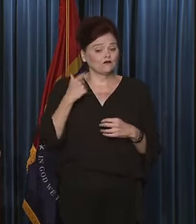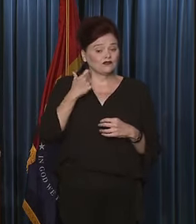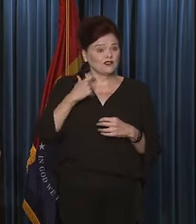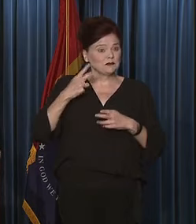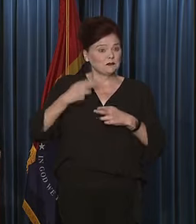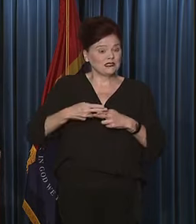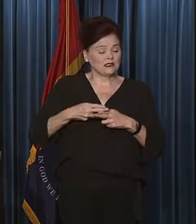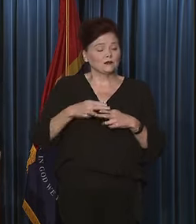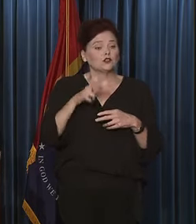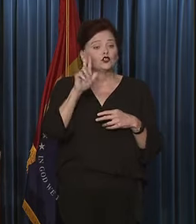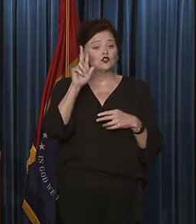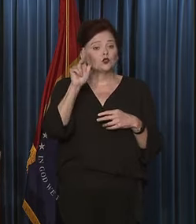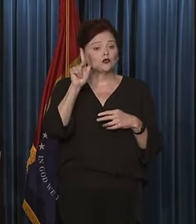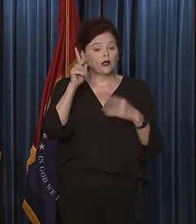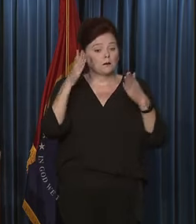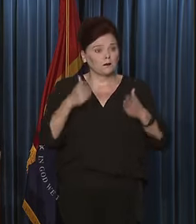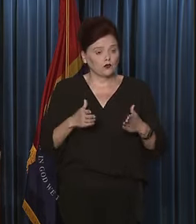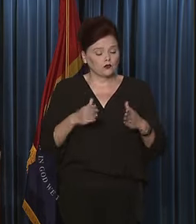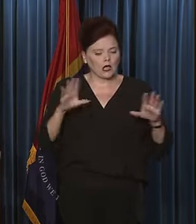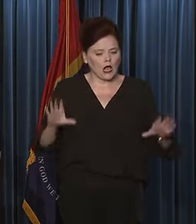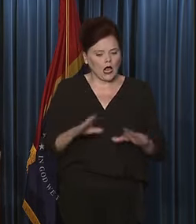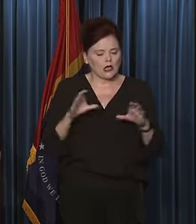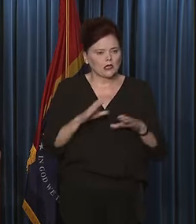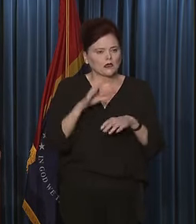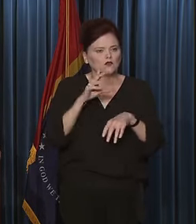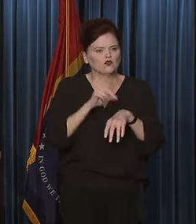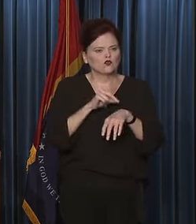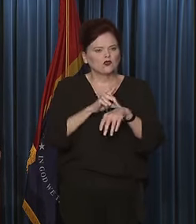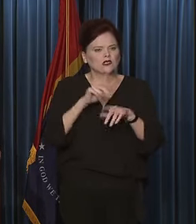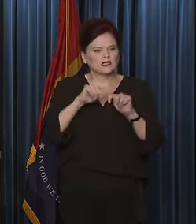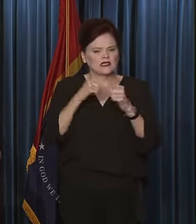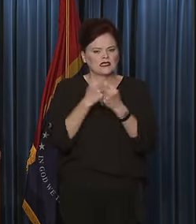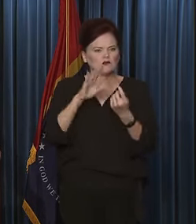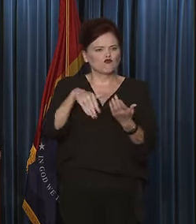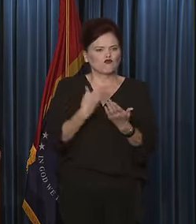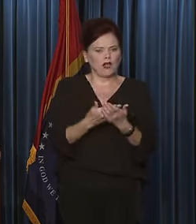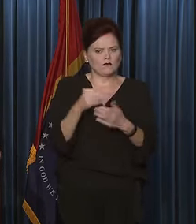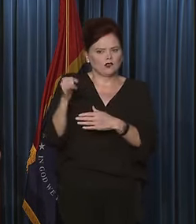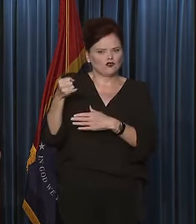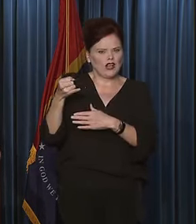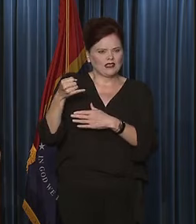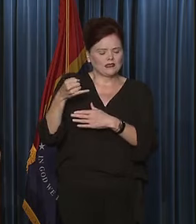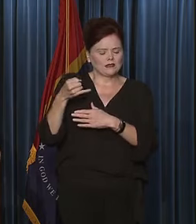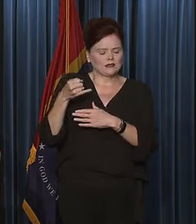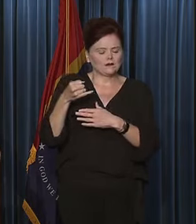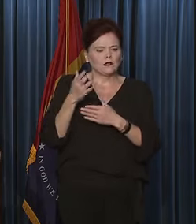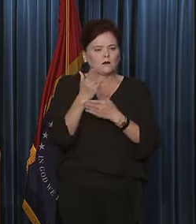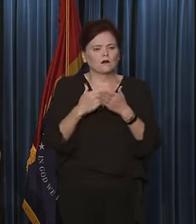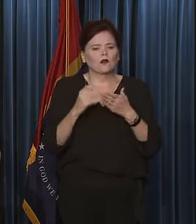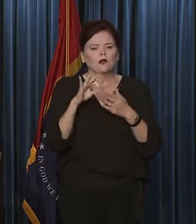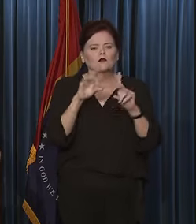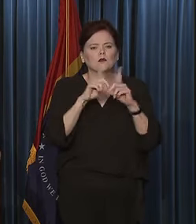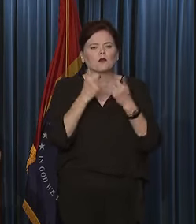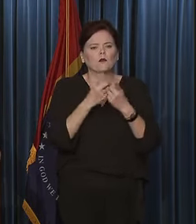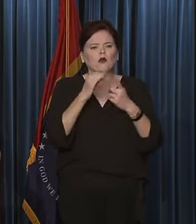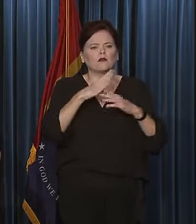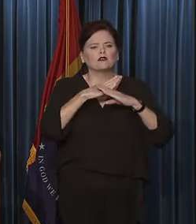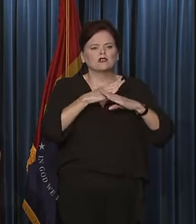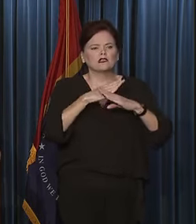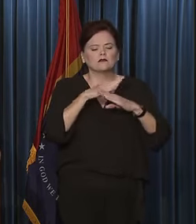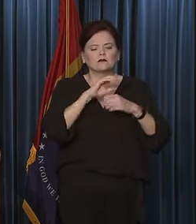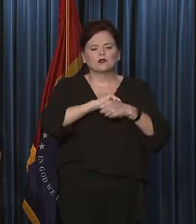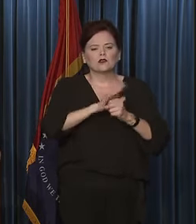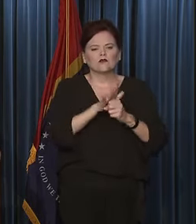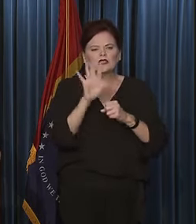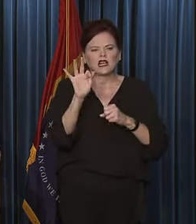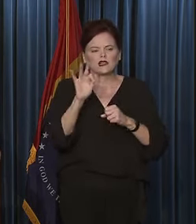a 23-person active duty team arrived in Jackson as part of the Department of Defense COVID